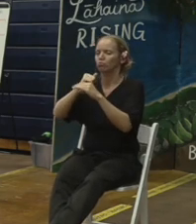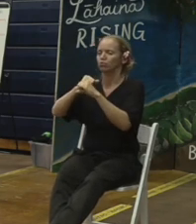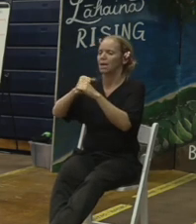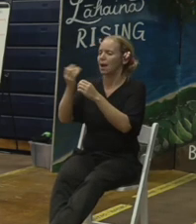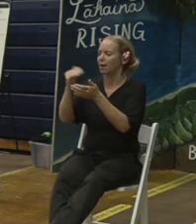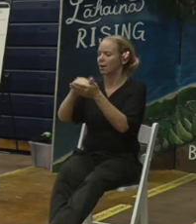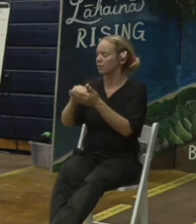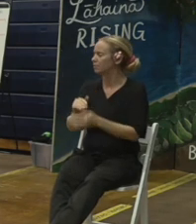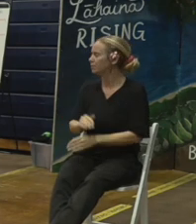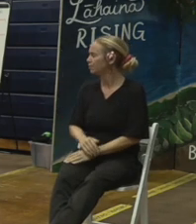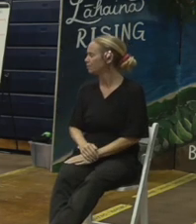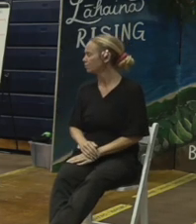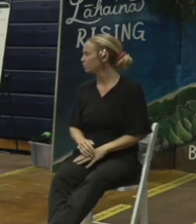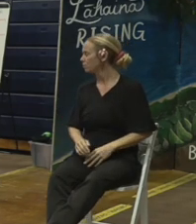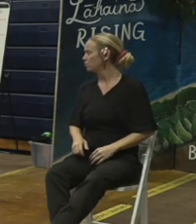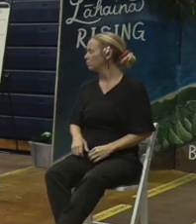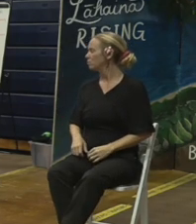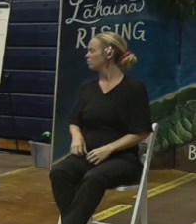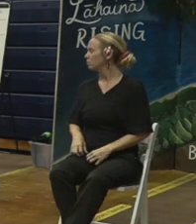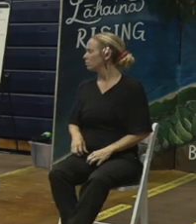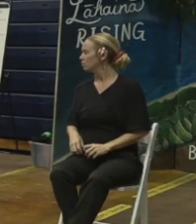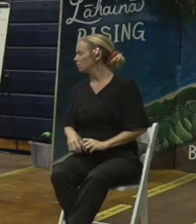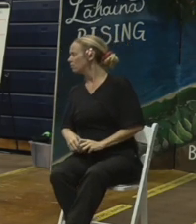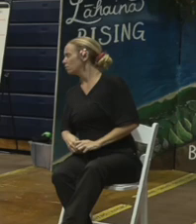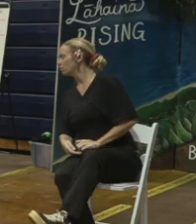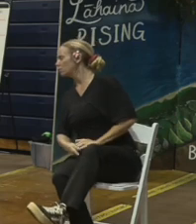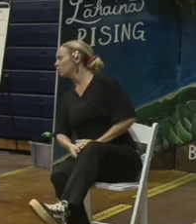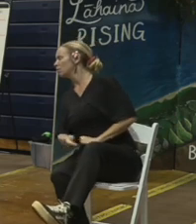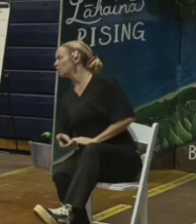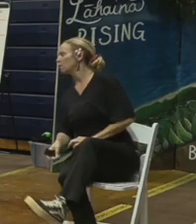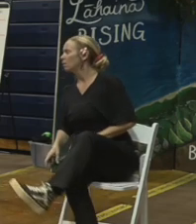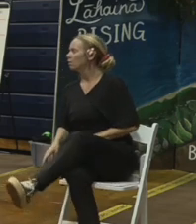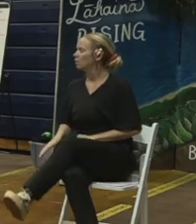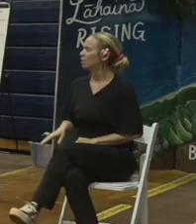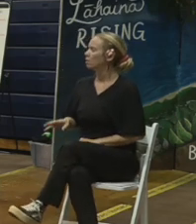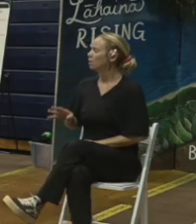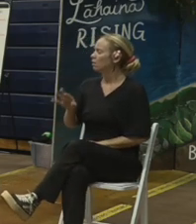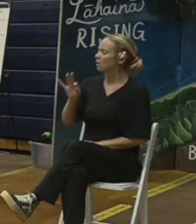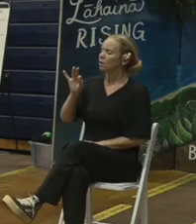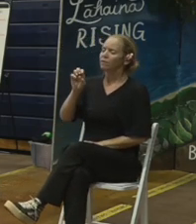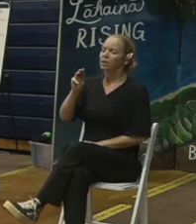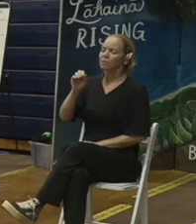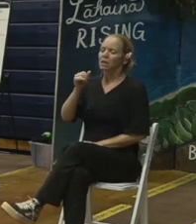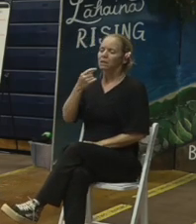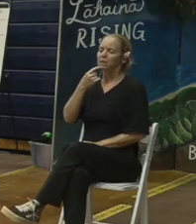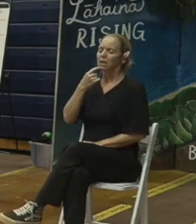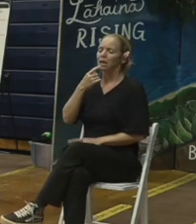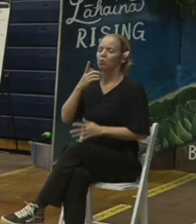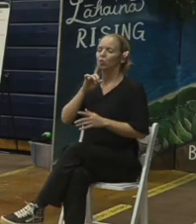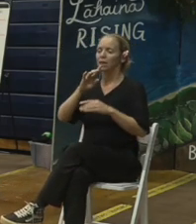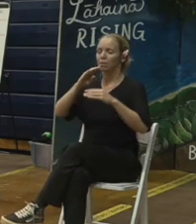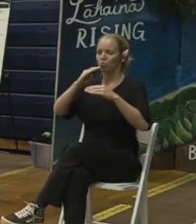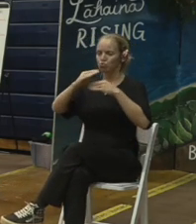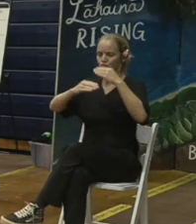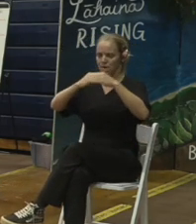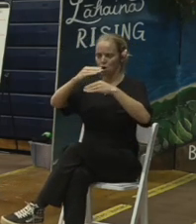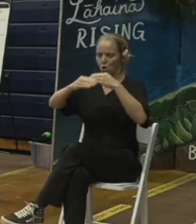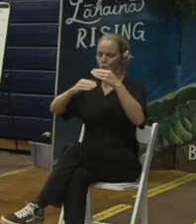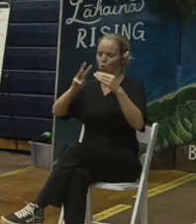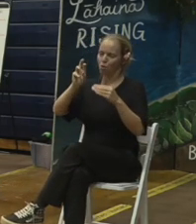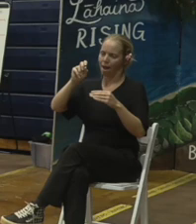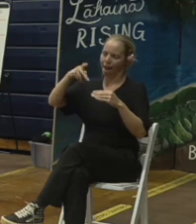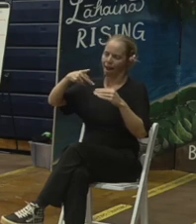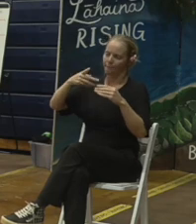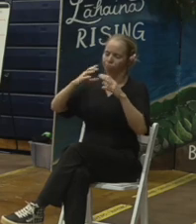the idea of the burrito wrap is really to mitigate dust migration from point A to point B